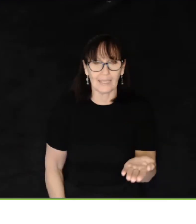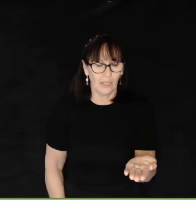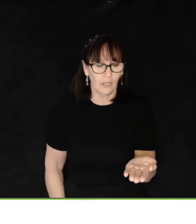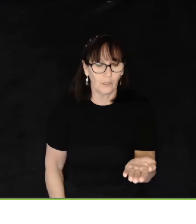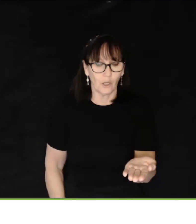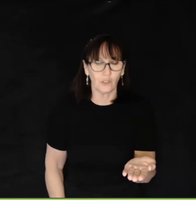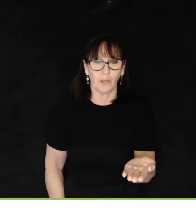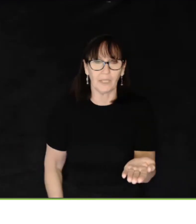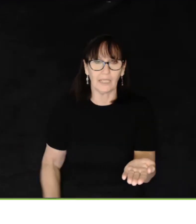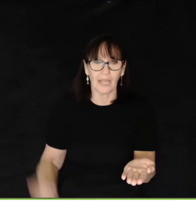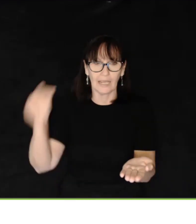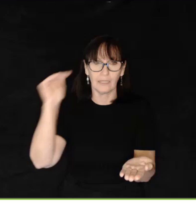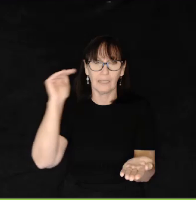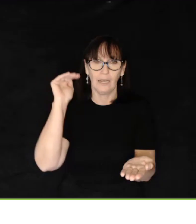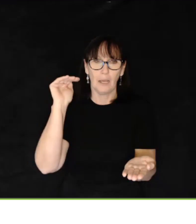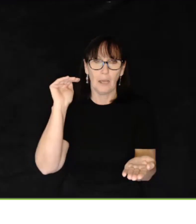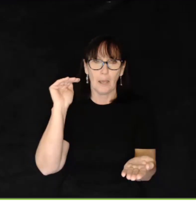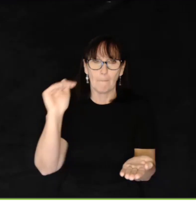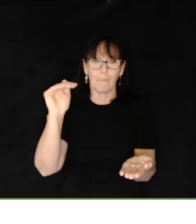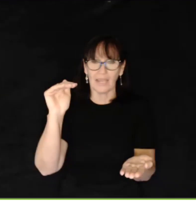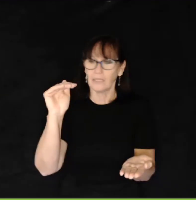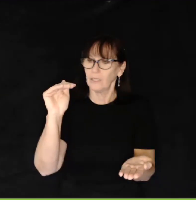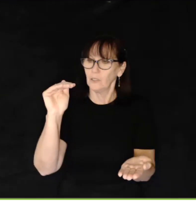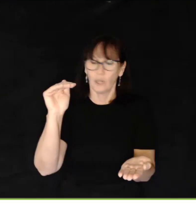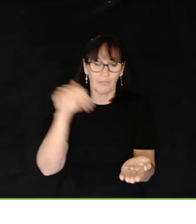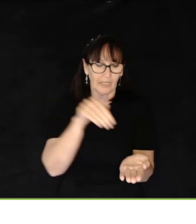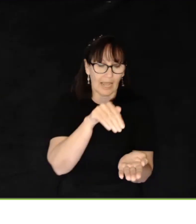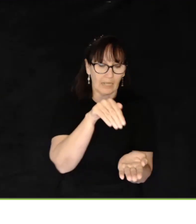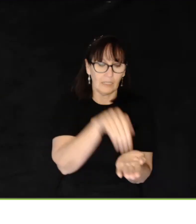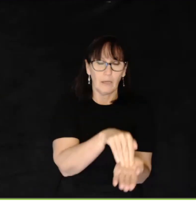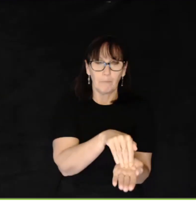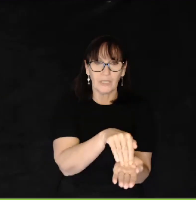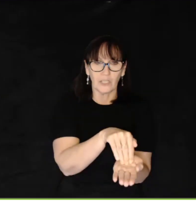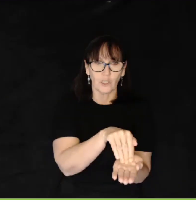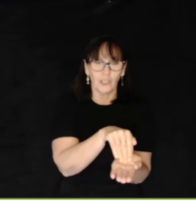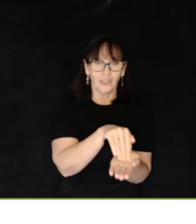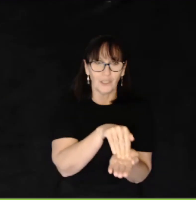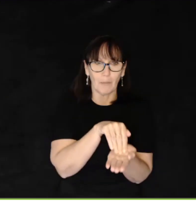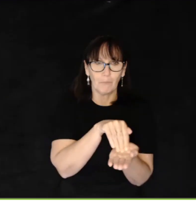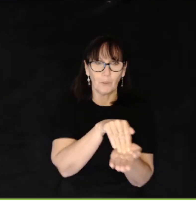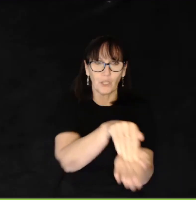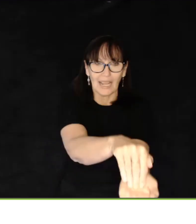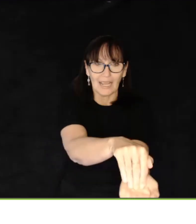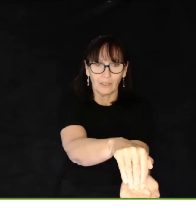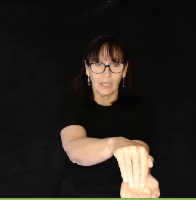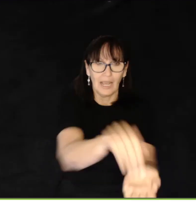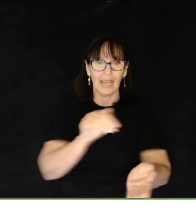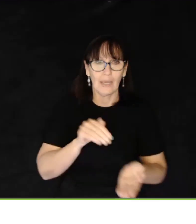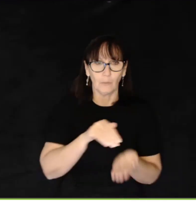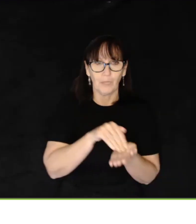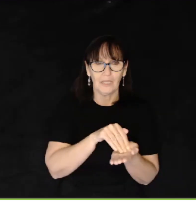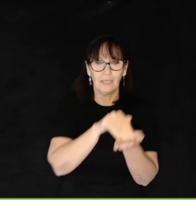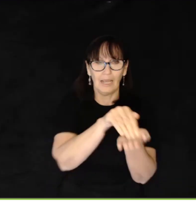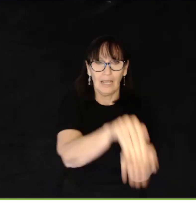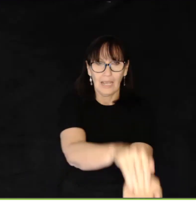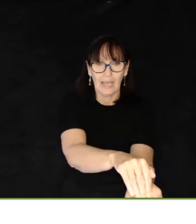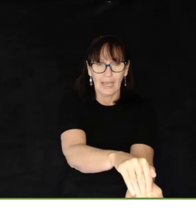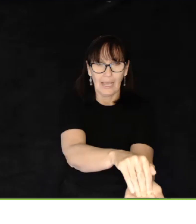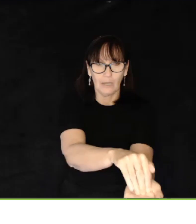Flat. Non-dominant hand. Bent. Dominant hand. Positioned on top. Pushing out. Help.